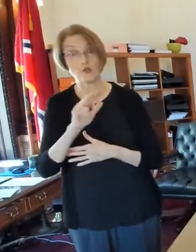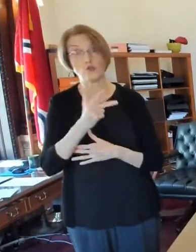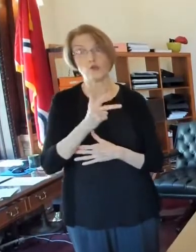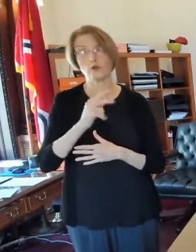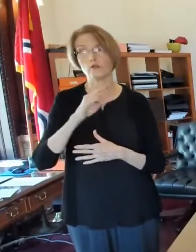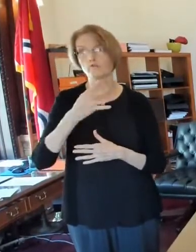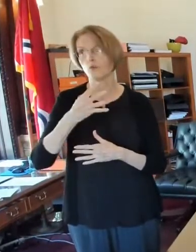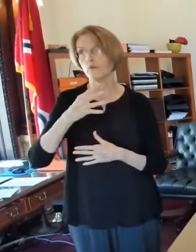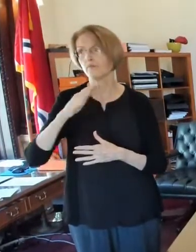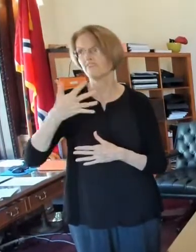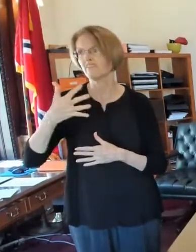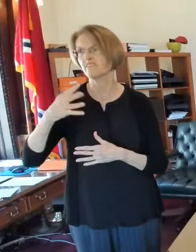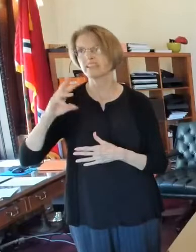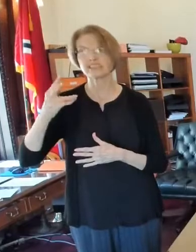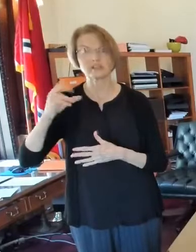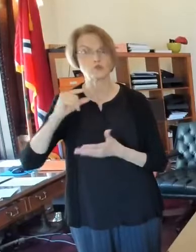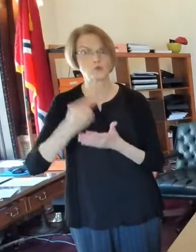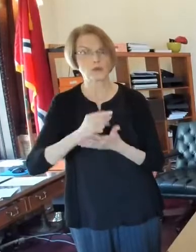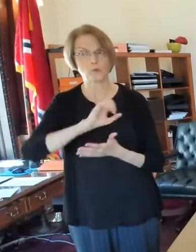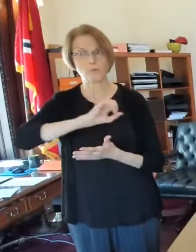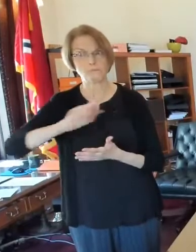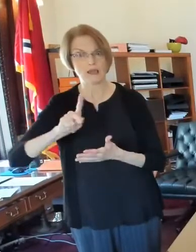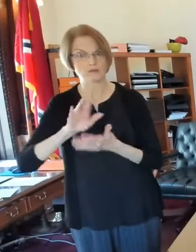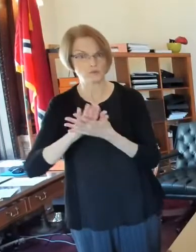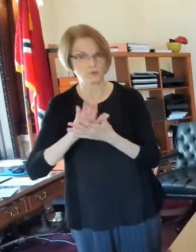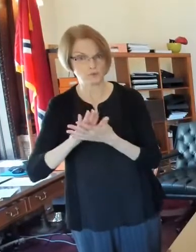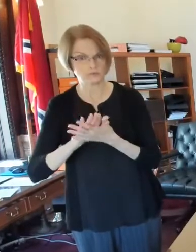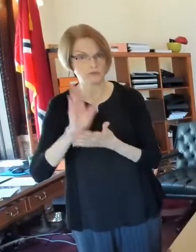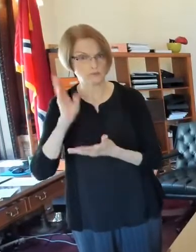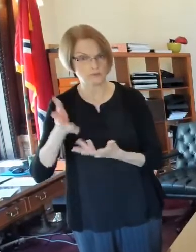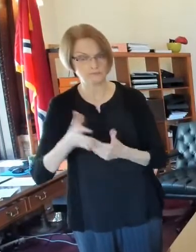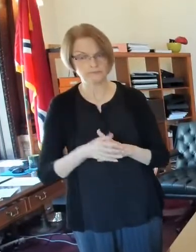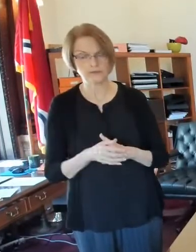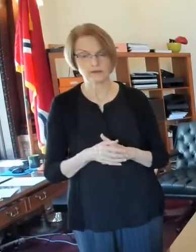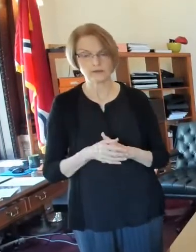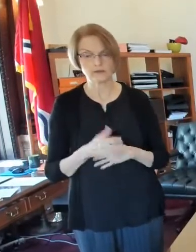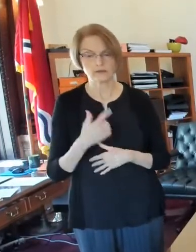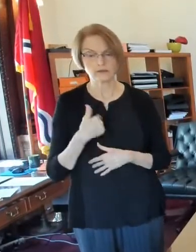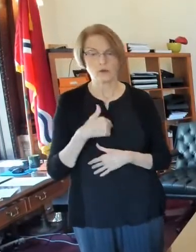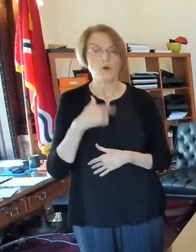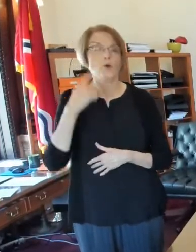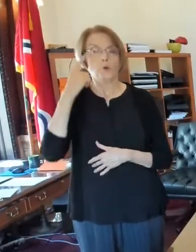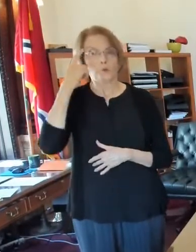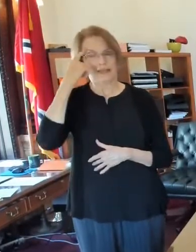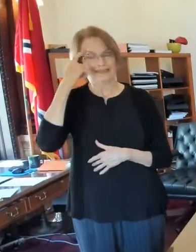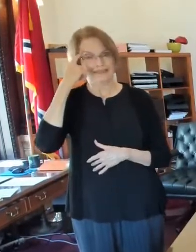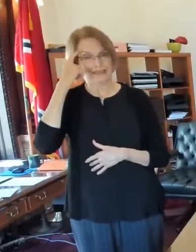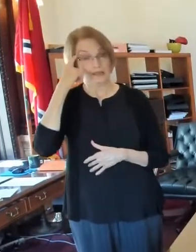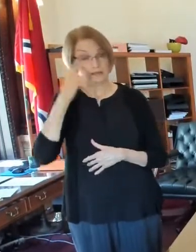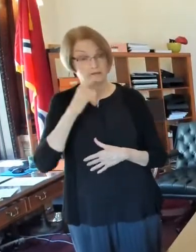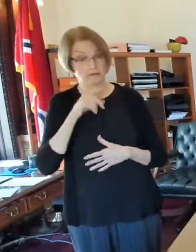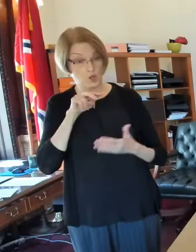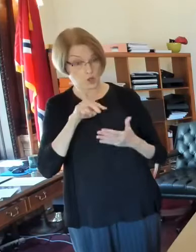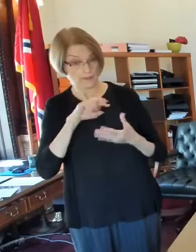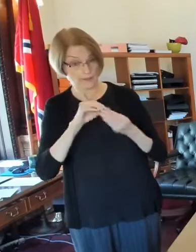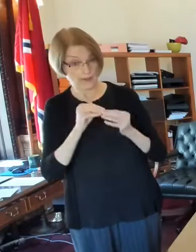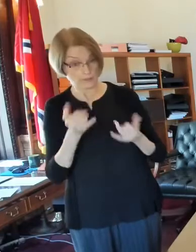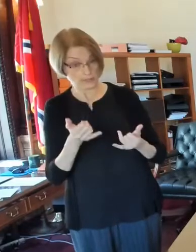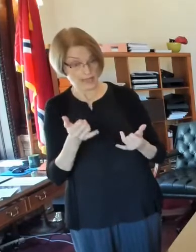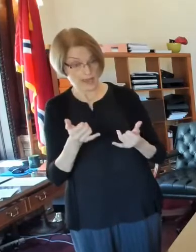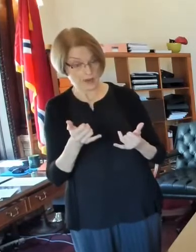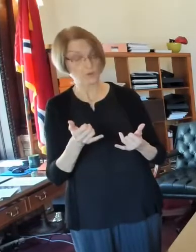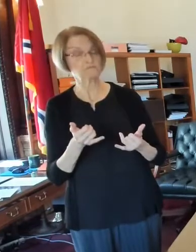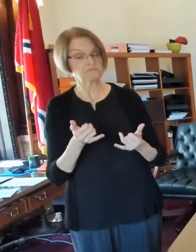third, fourth, fifth, sixth, something like that. So, you know, we, we think based on the numbers that, uh, that that is a good